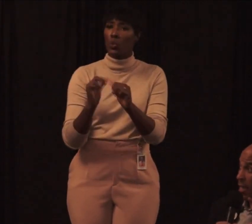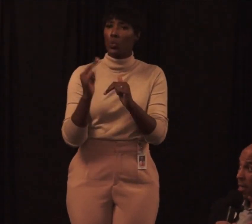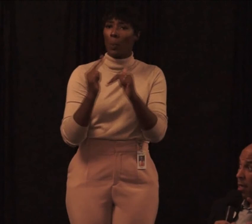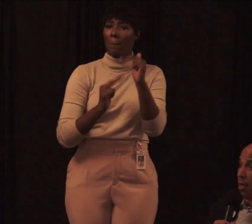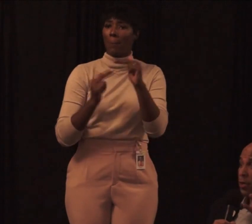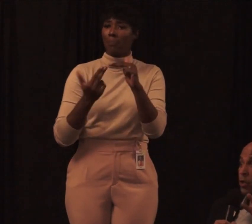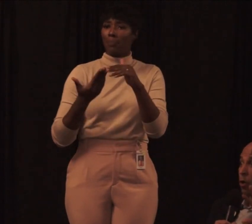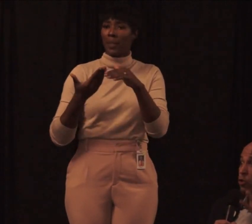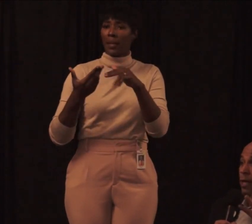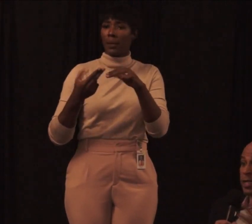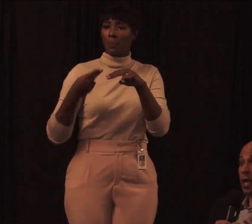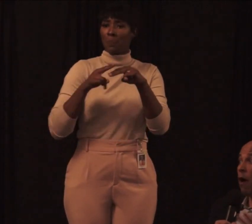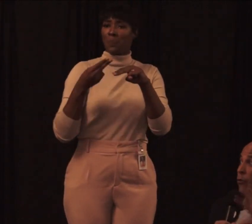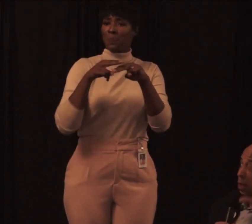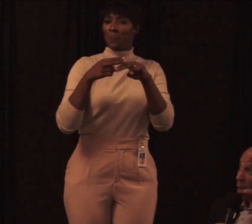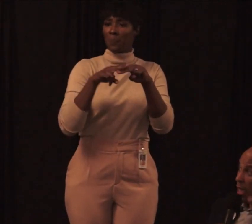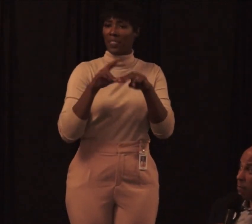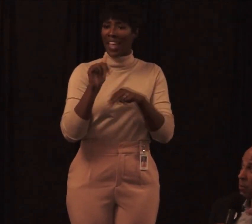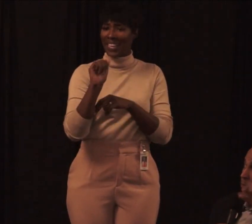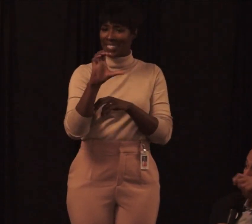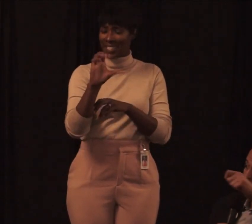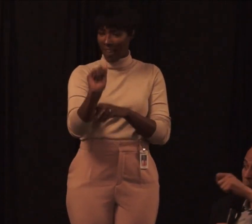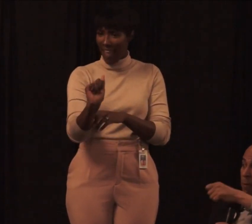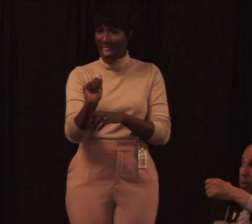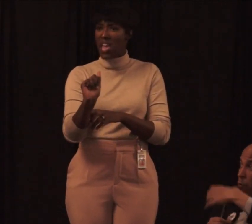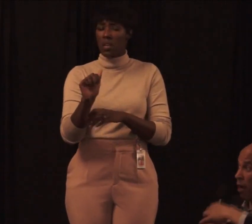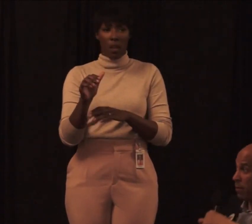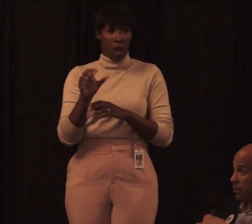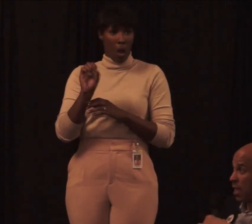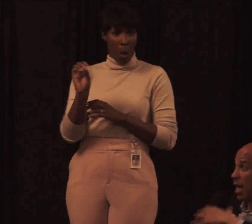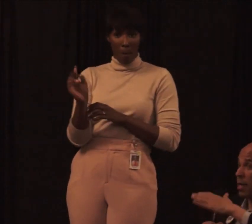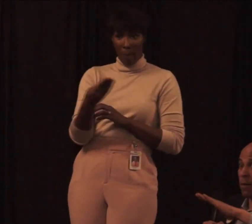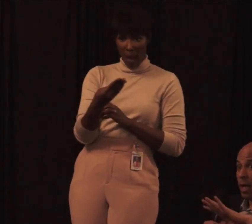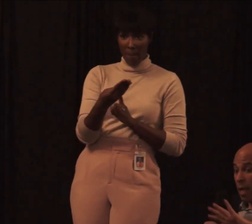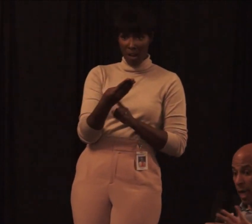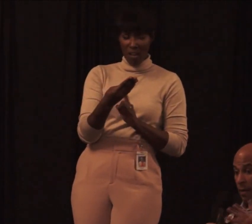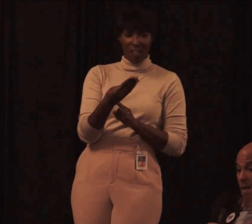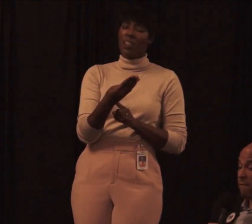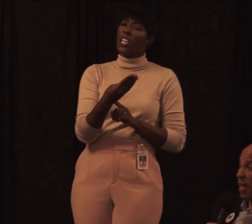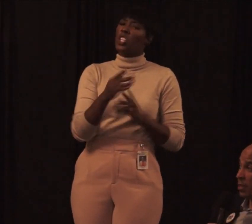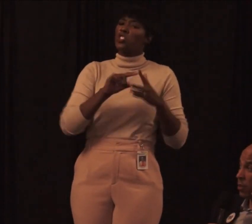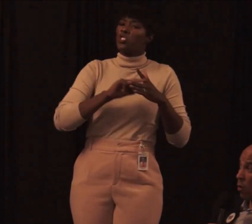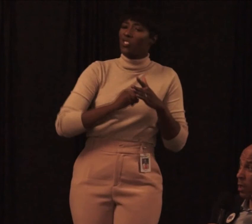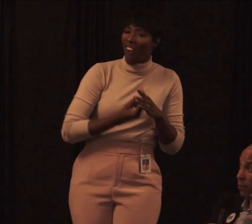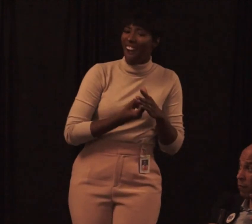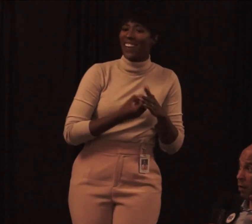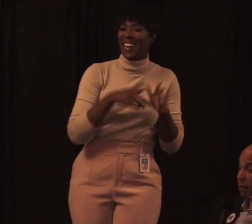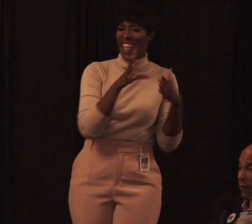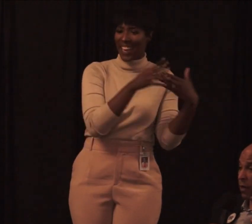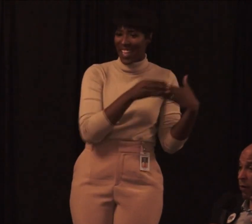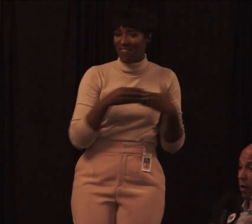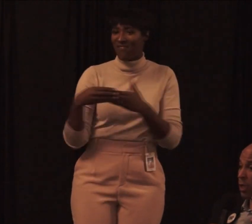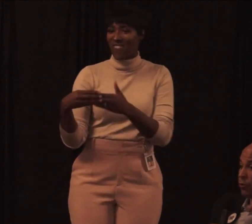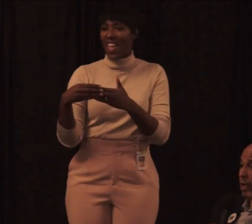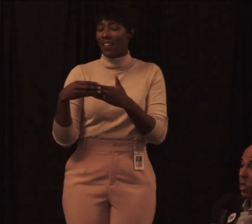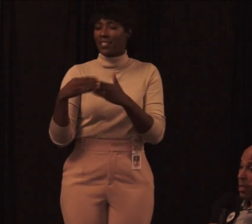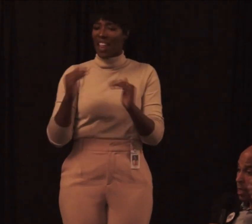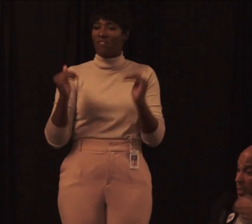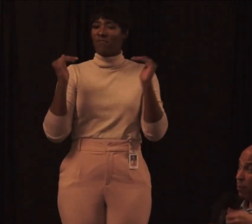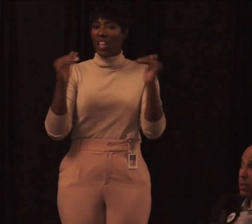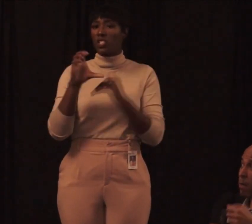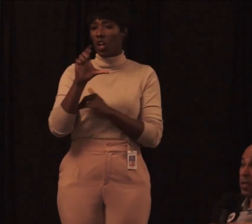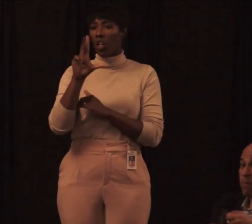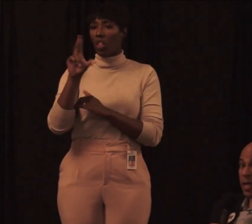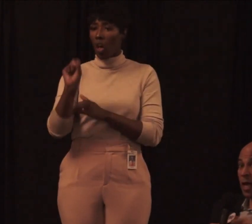ACA to start trying to take other leaps. President Obama grabbed the baton and advanced the cause of healthcare in our country.